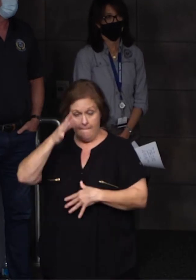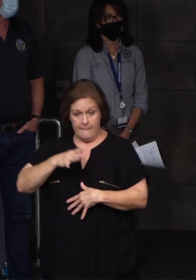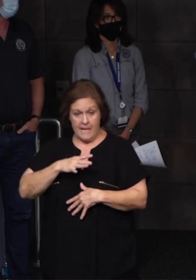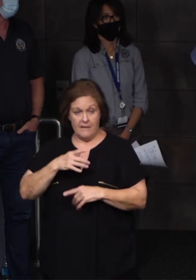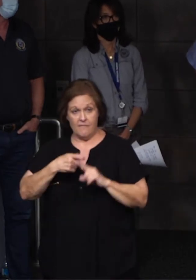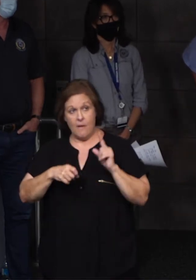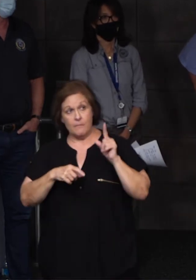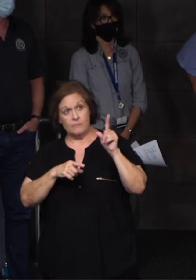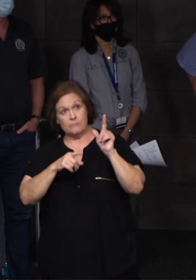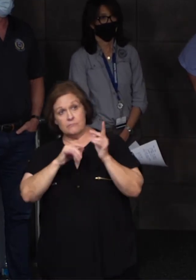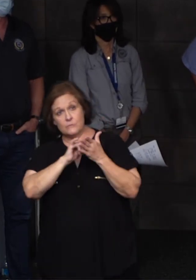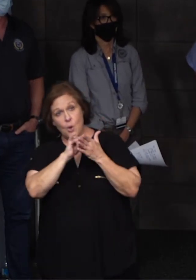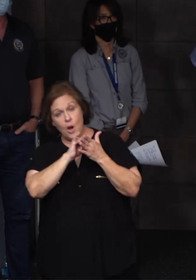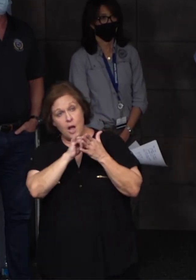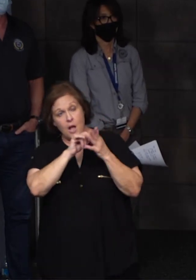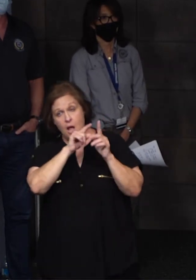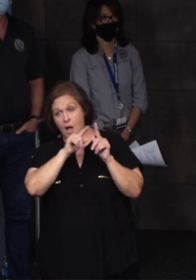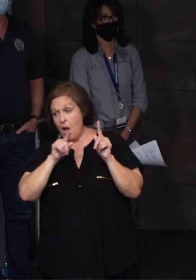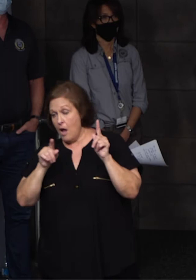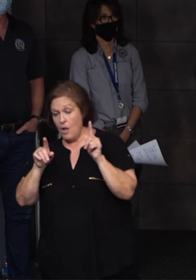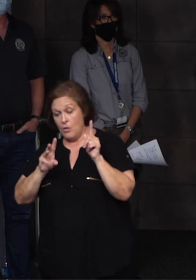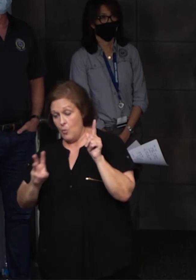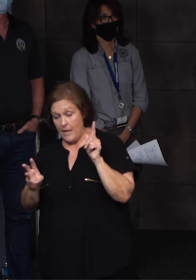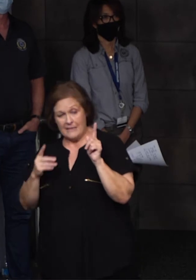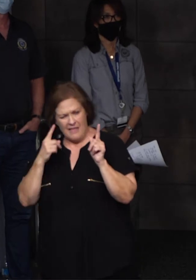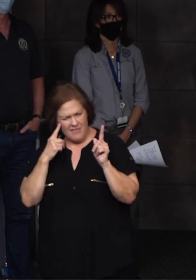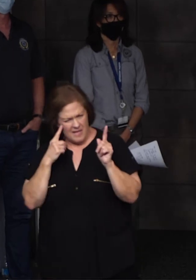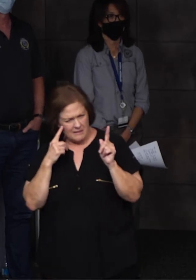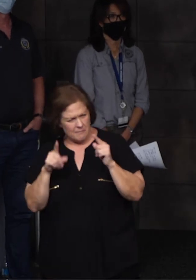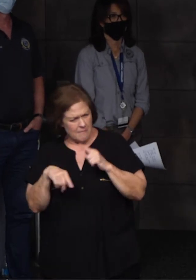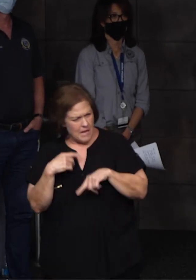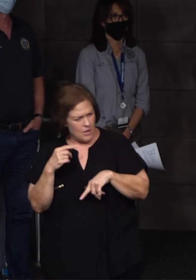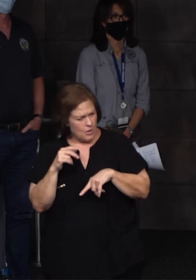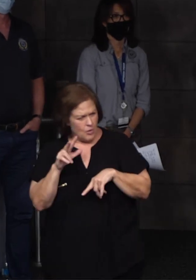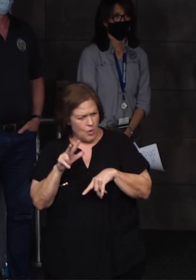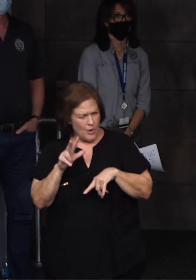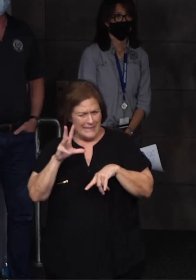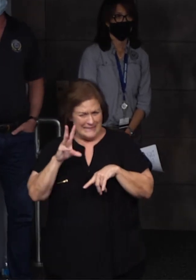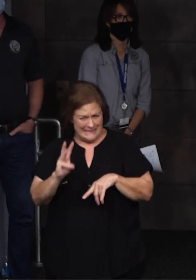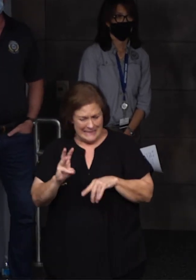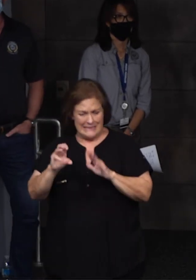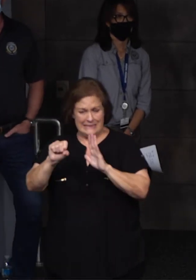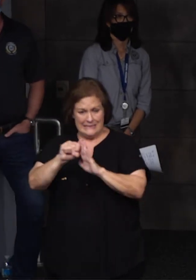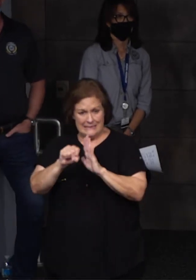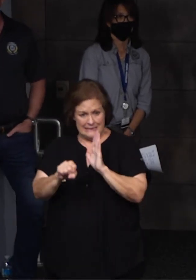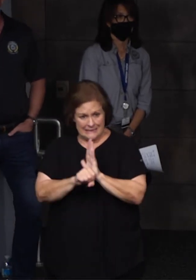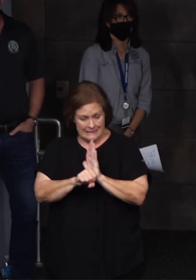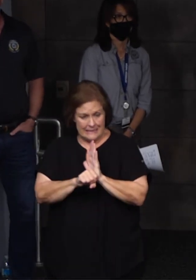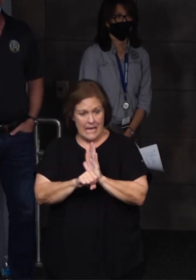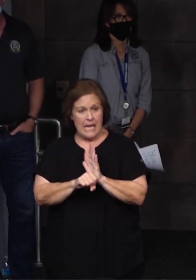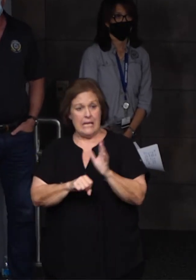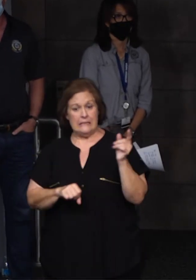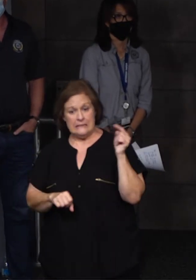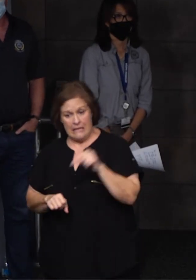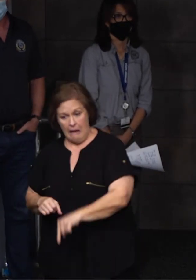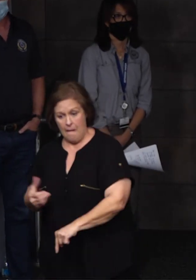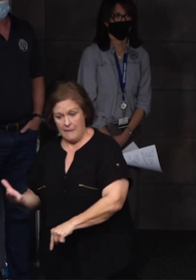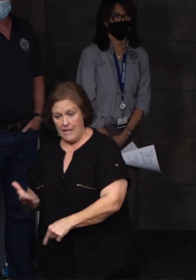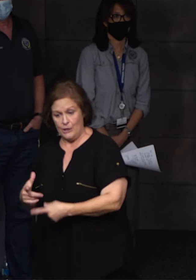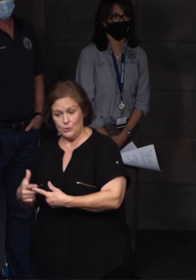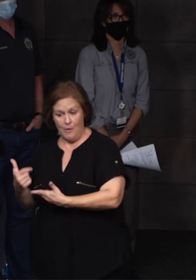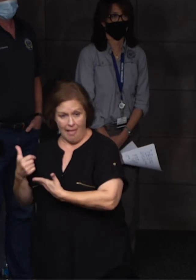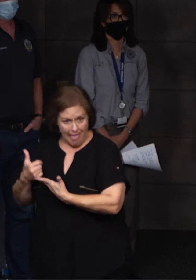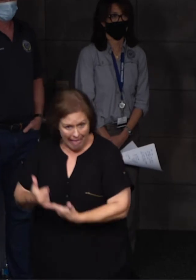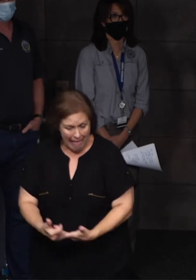City, even all the way over to the west. Last I looked, I think we had 36 states representing this effort coming to help this community